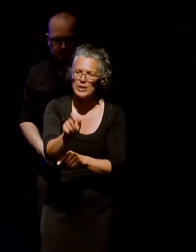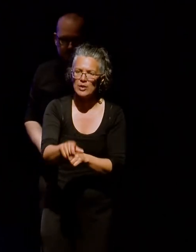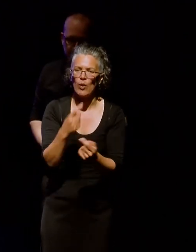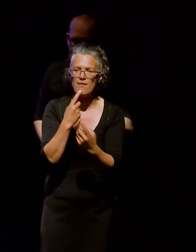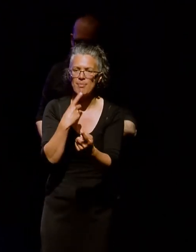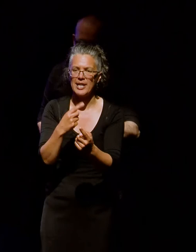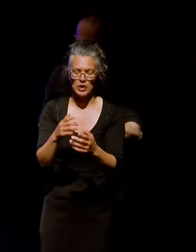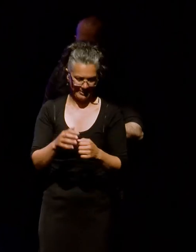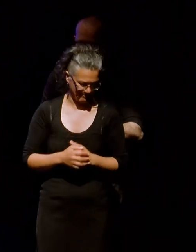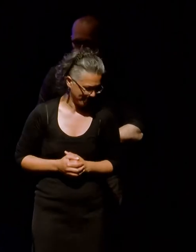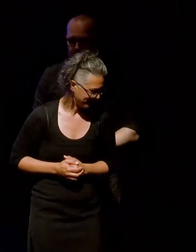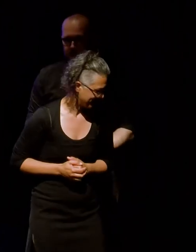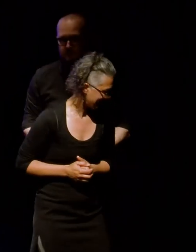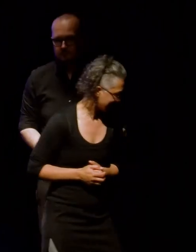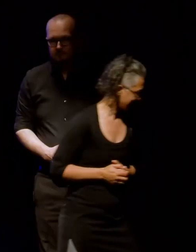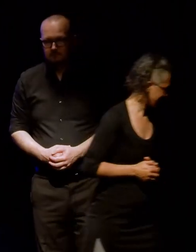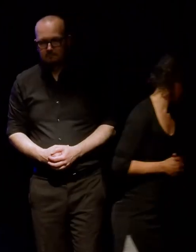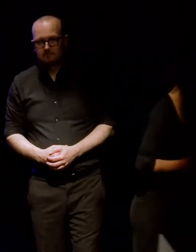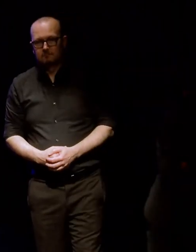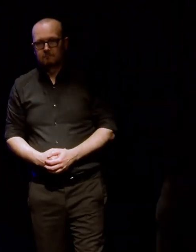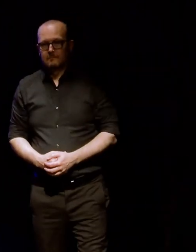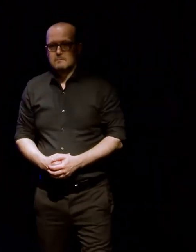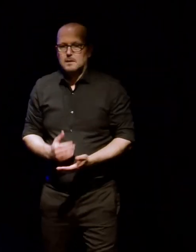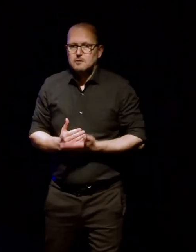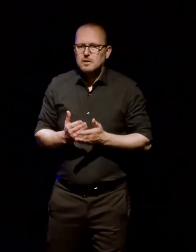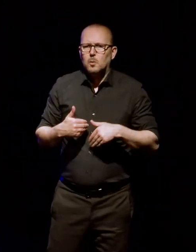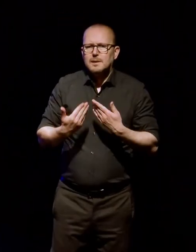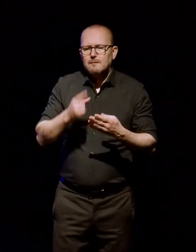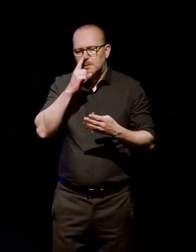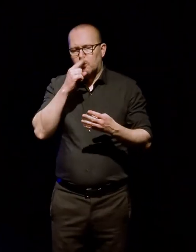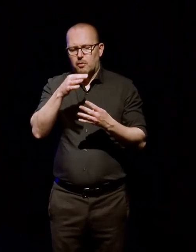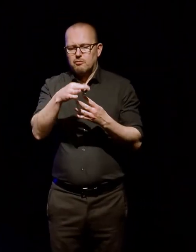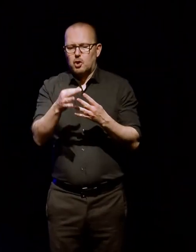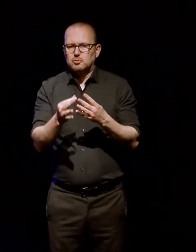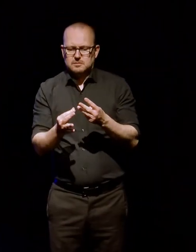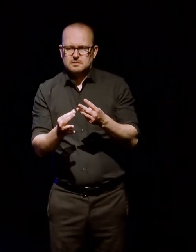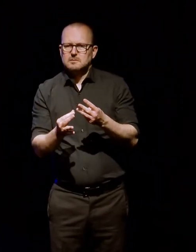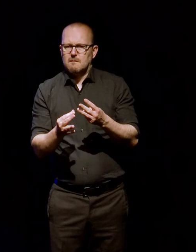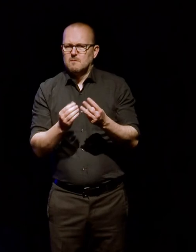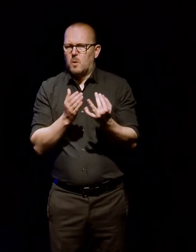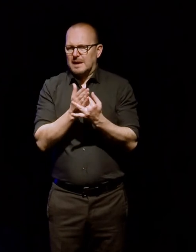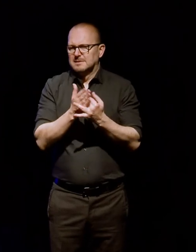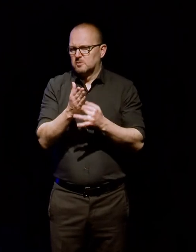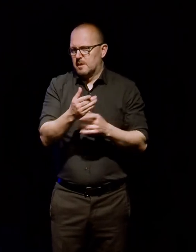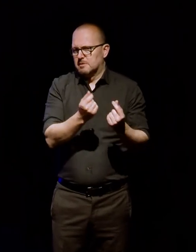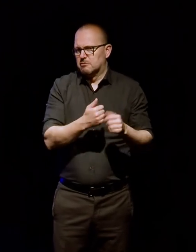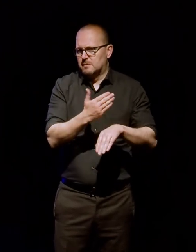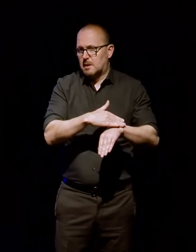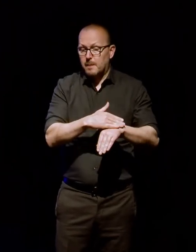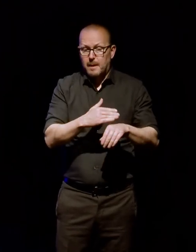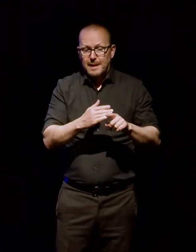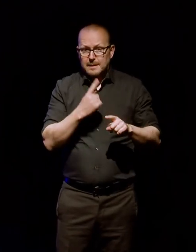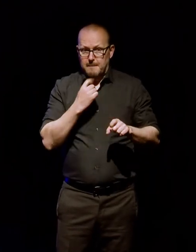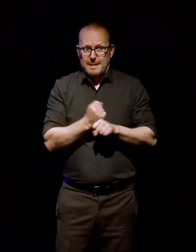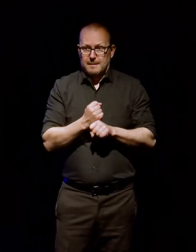sort of three options for access to the material over time. Um, they could make it available right now,